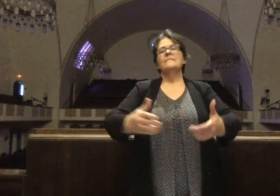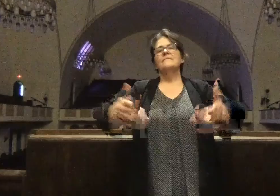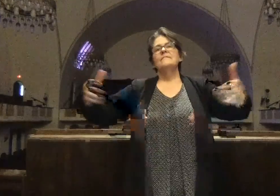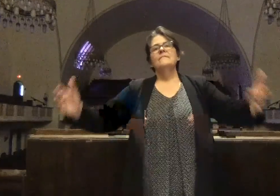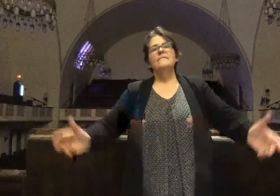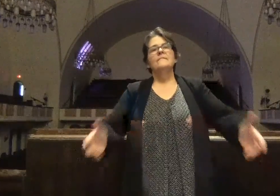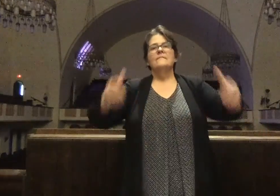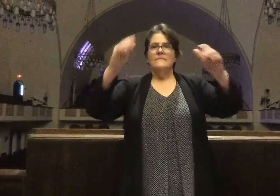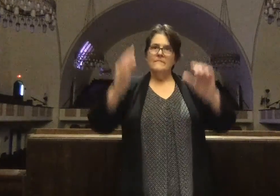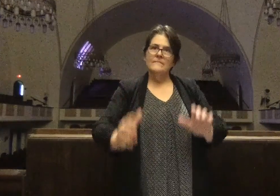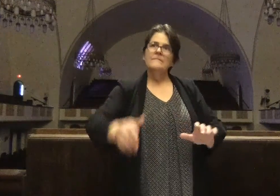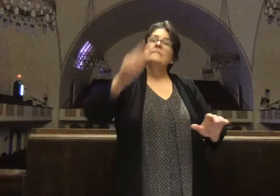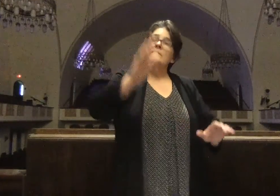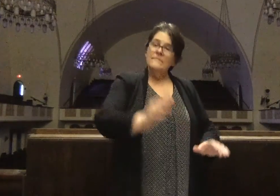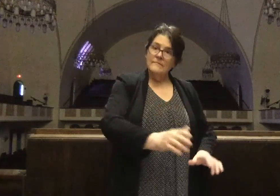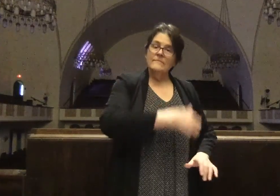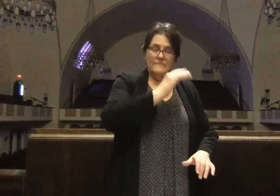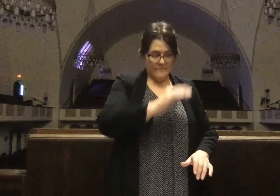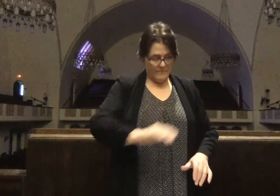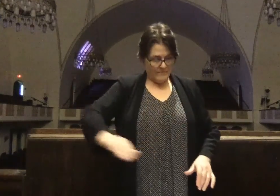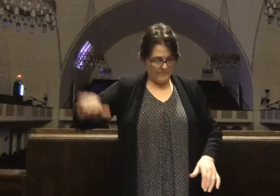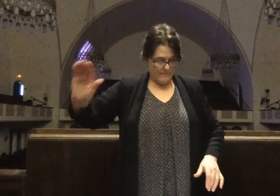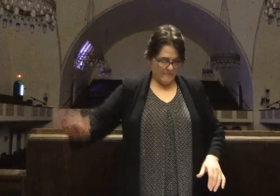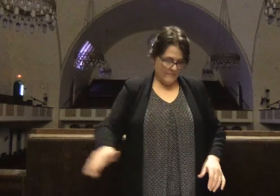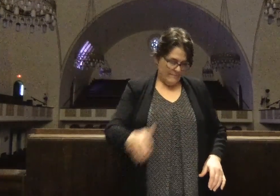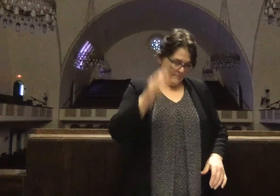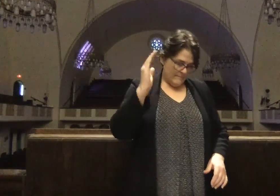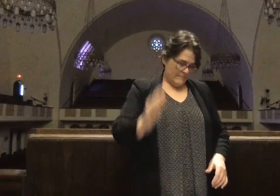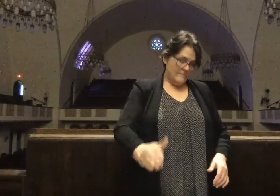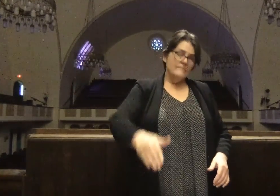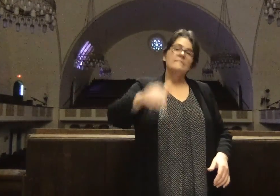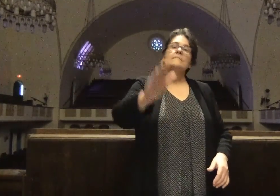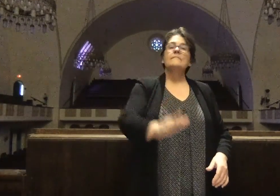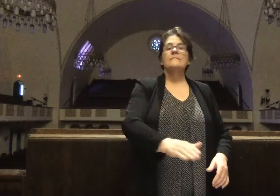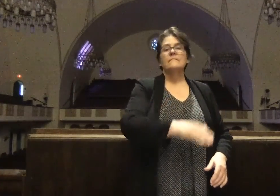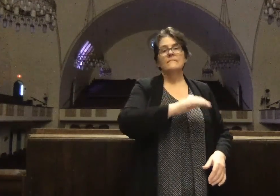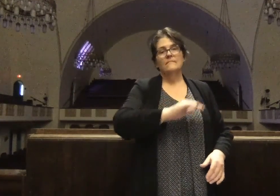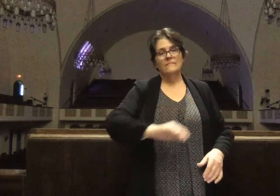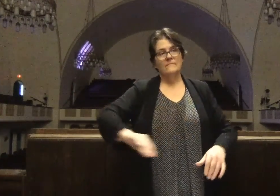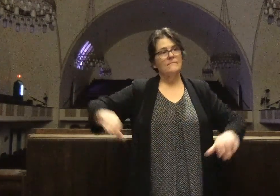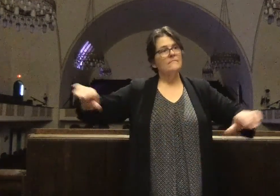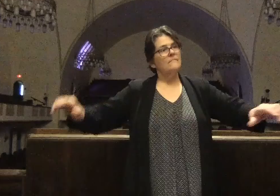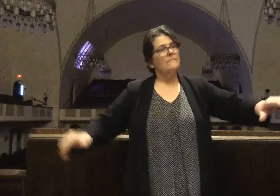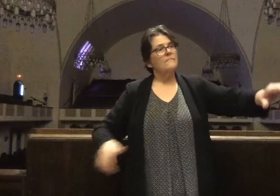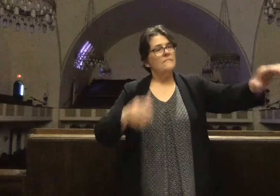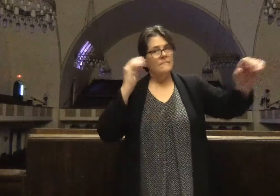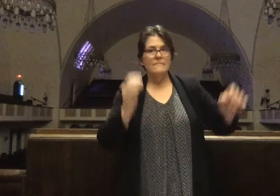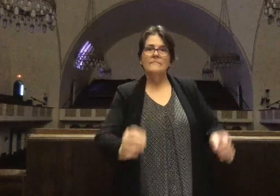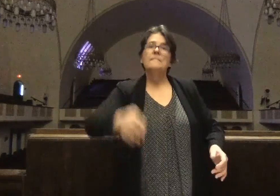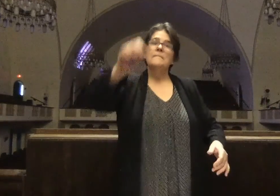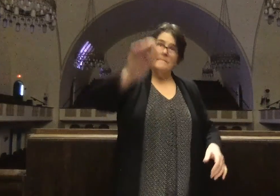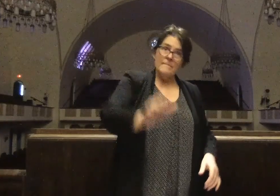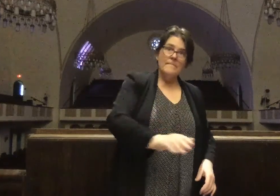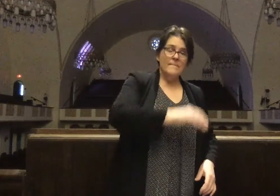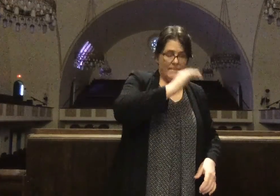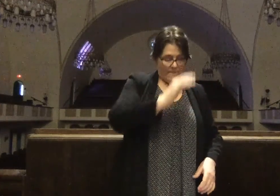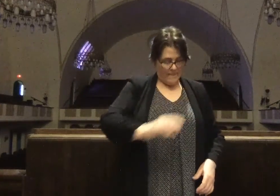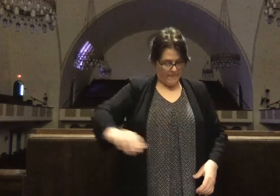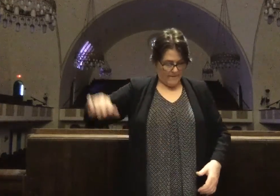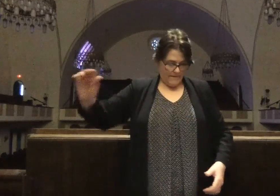As the threads of the sleeve interweak